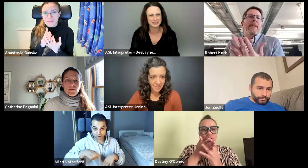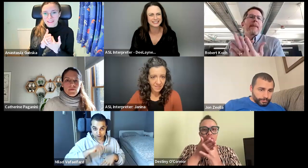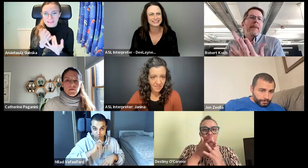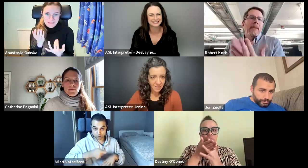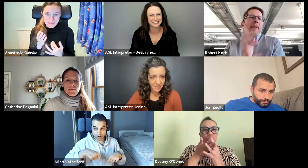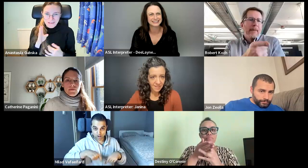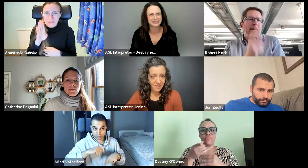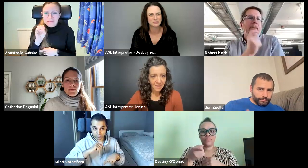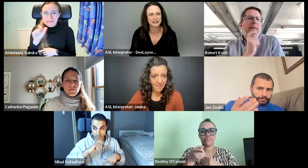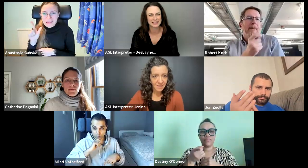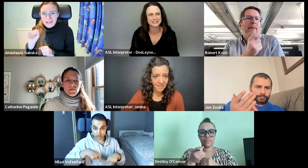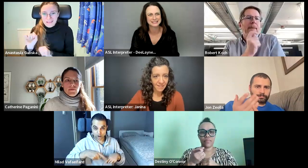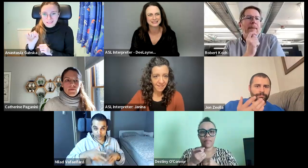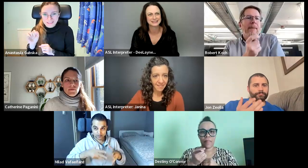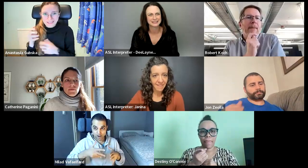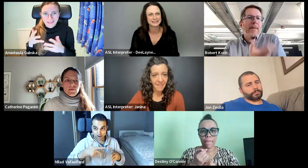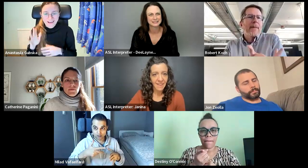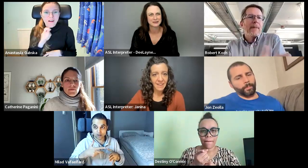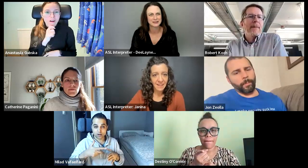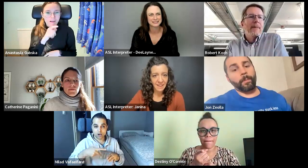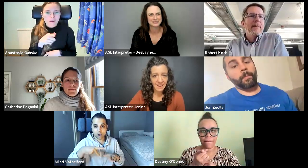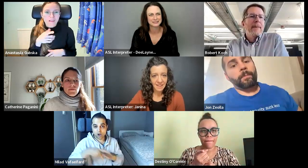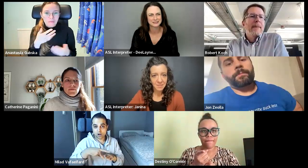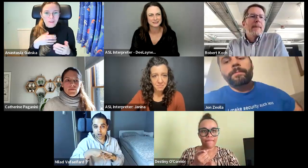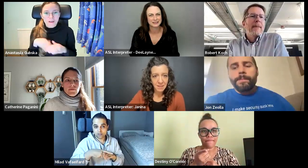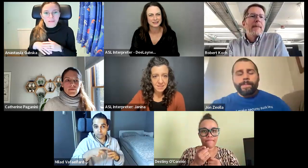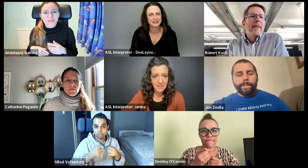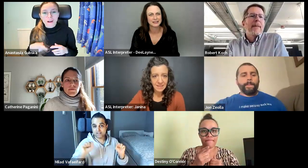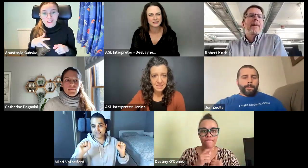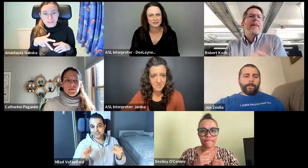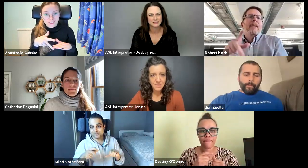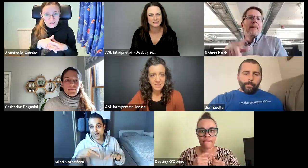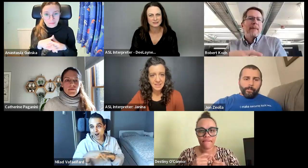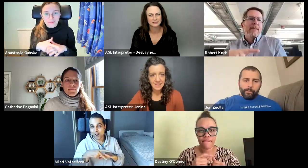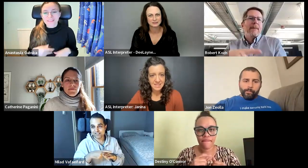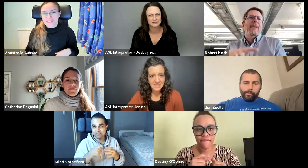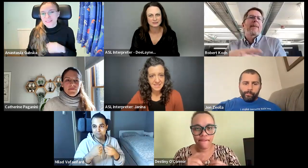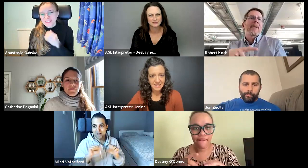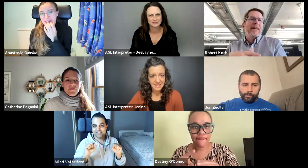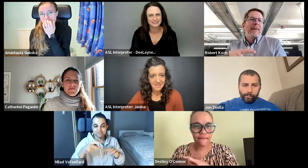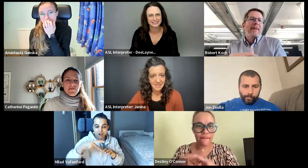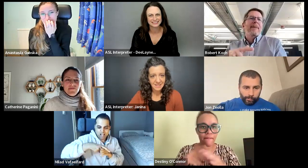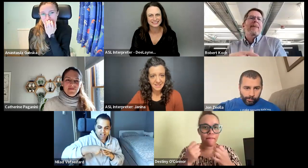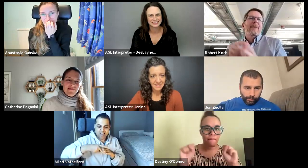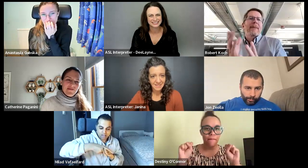accessibility like, like this. So Milad's like this, we sign it like this.